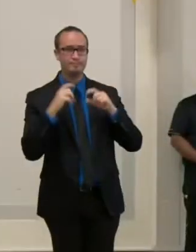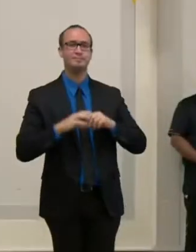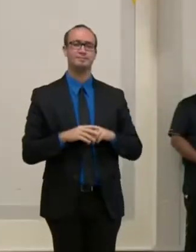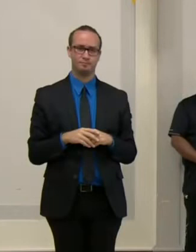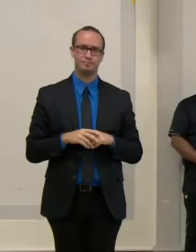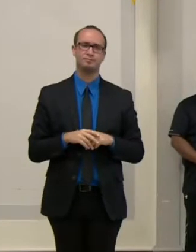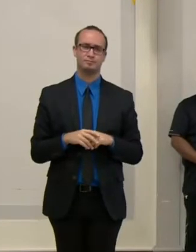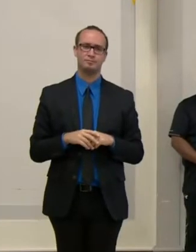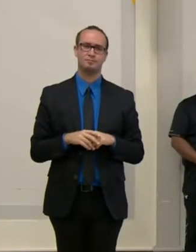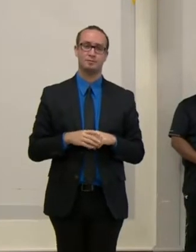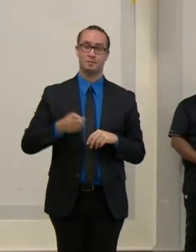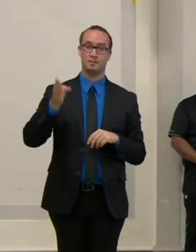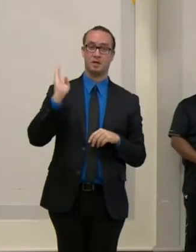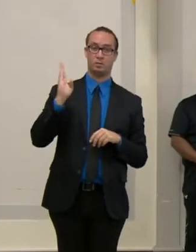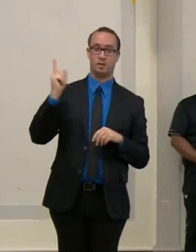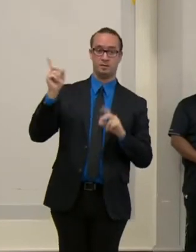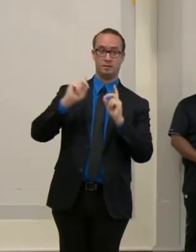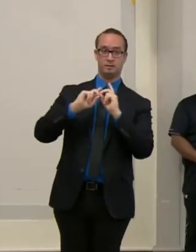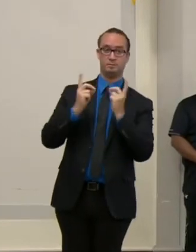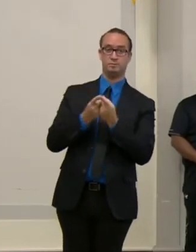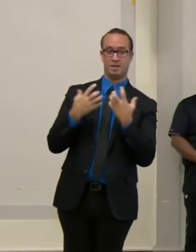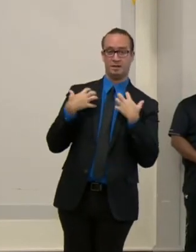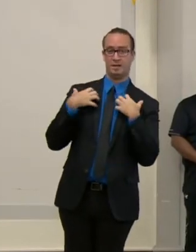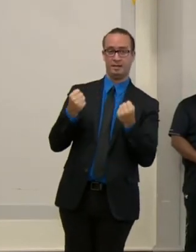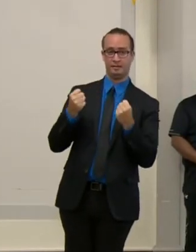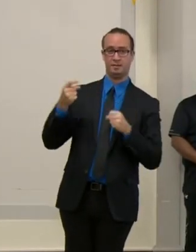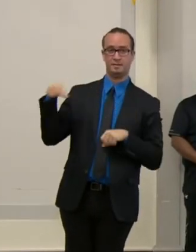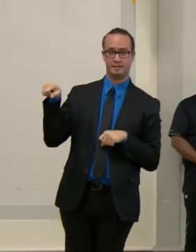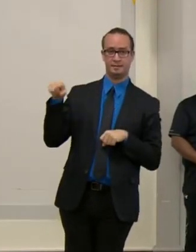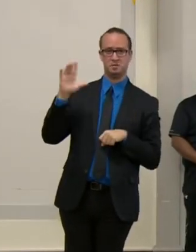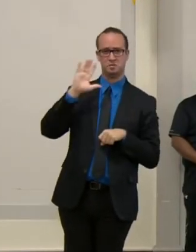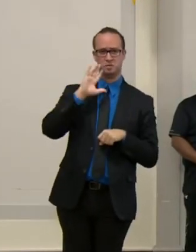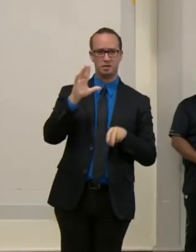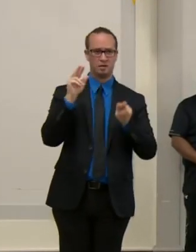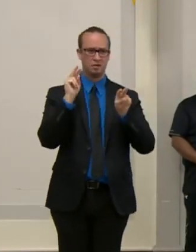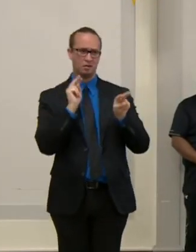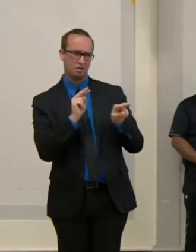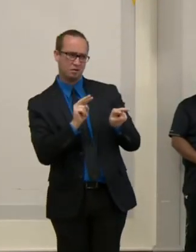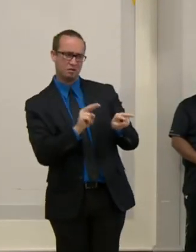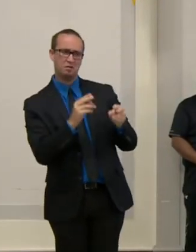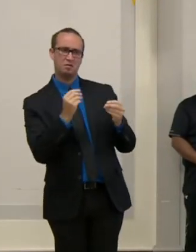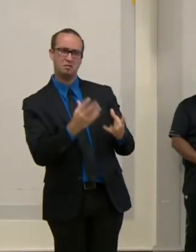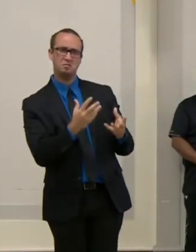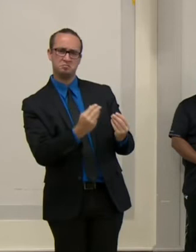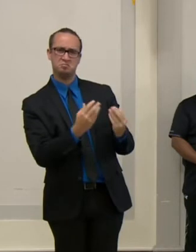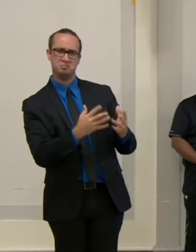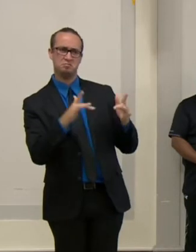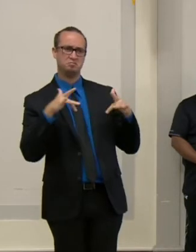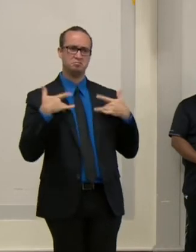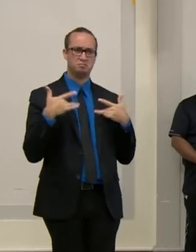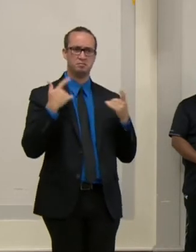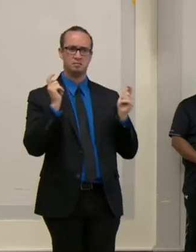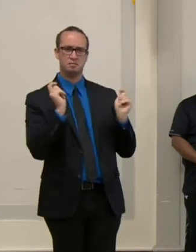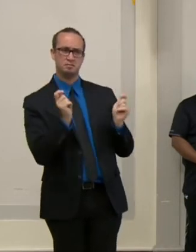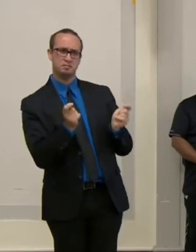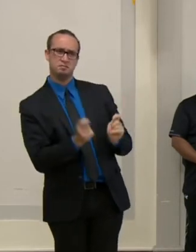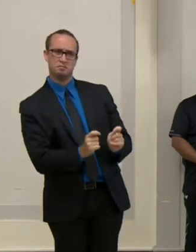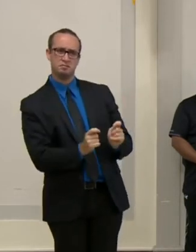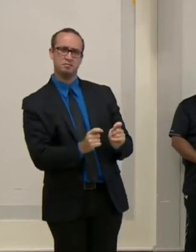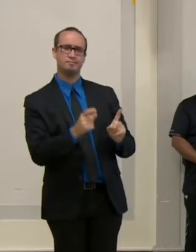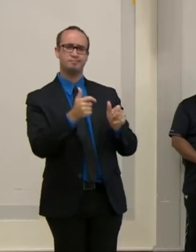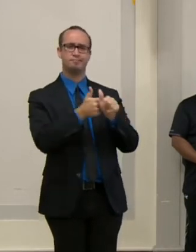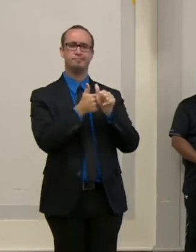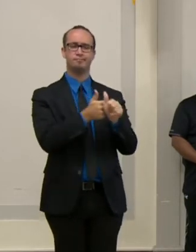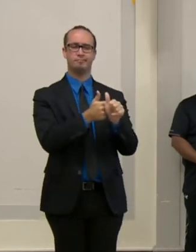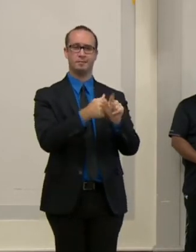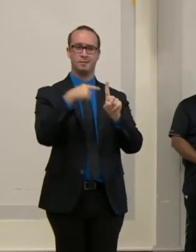be releasing a small update to our dashboard indicating a lowered goal positivity rate. Previously, we had achieving a less than